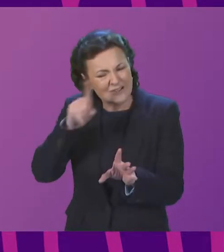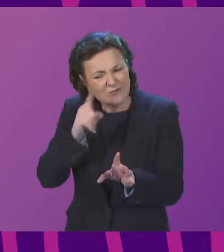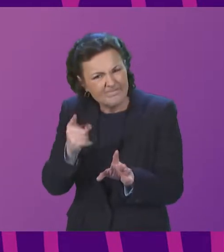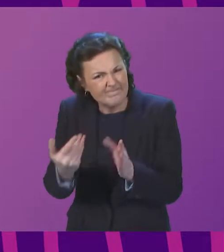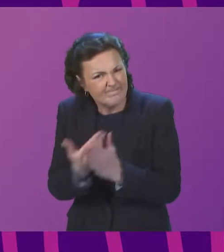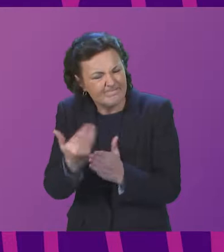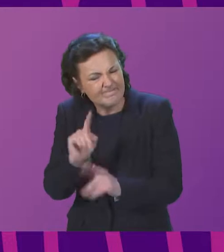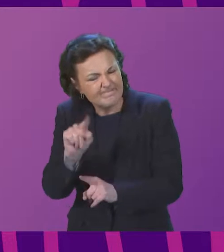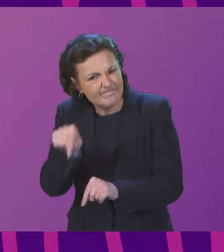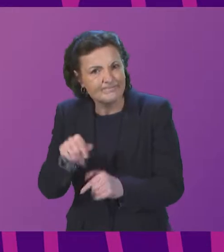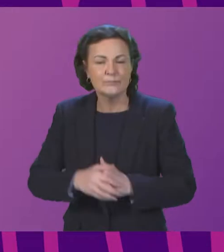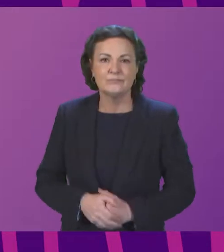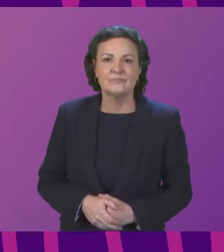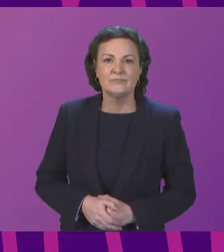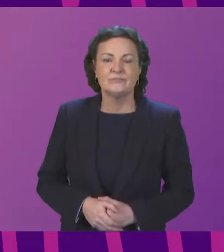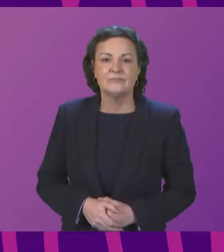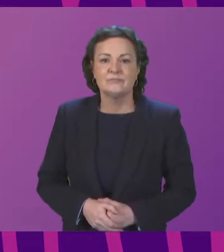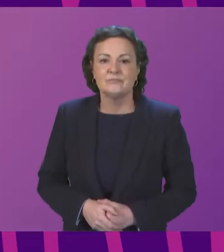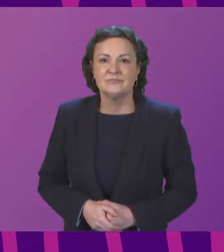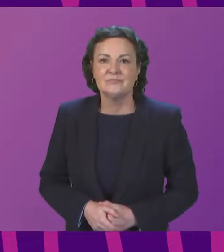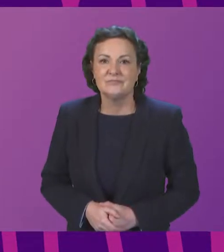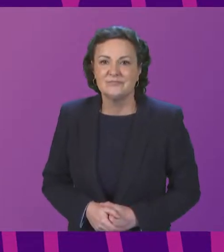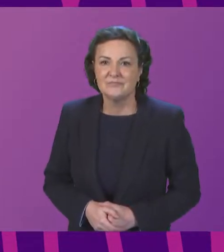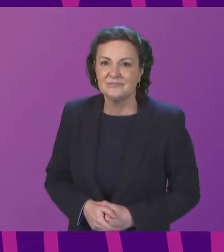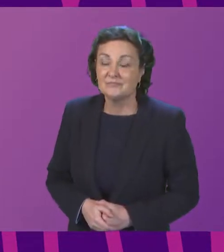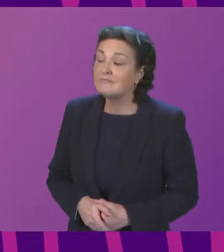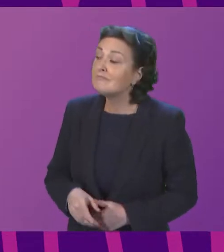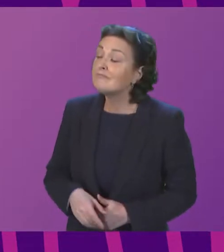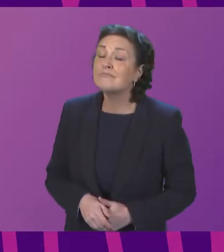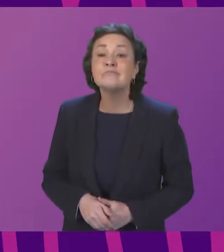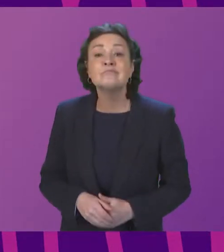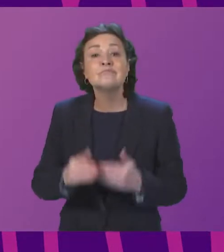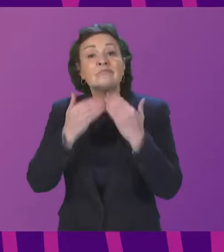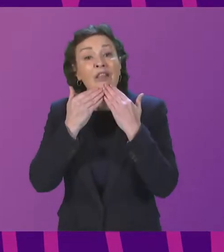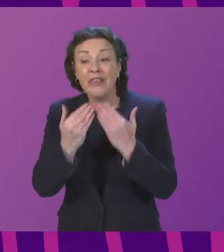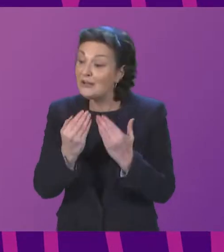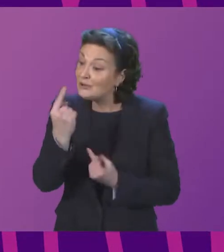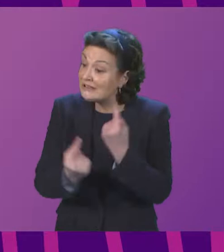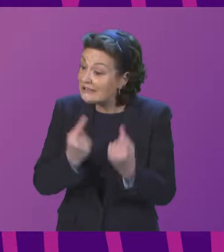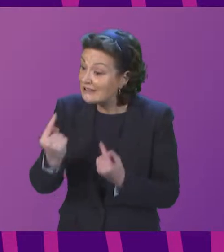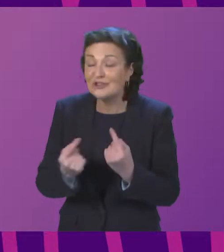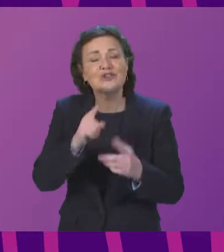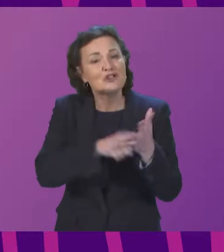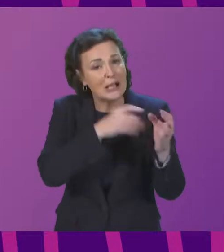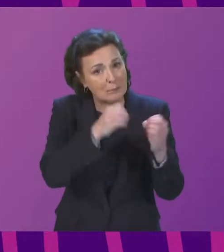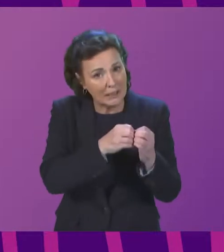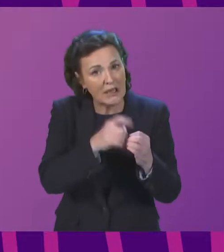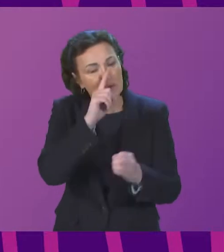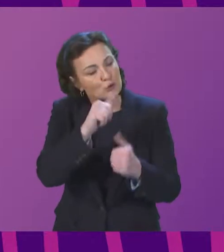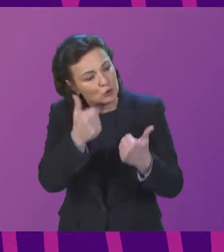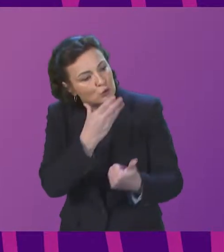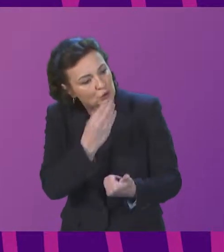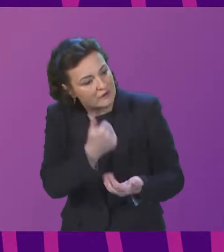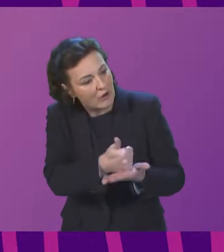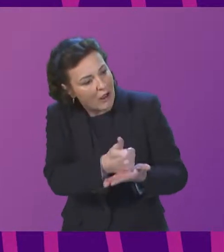Thank you very much. I very much welcome all of the comments from the committee. I thank you Jackie Bailey because I thought that was a very helpful